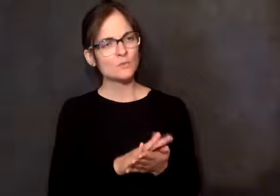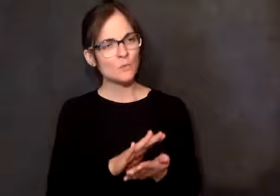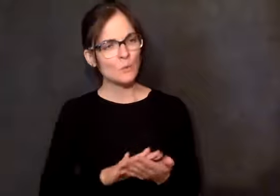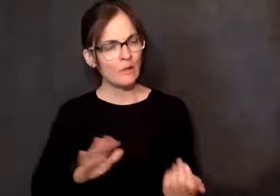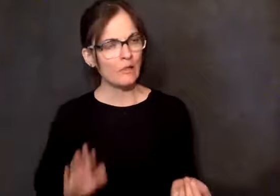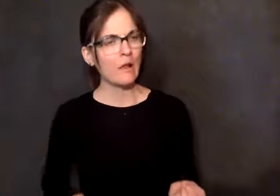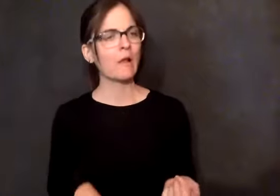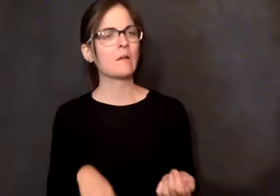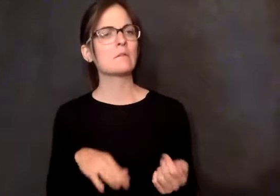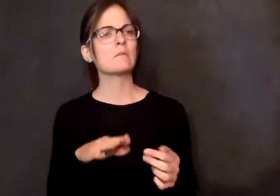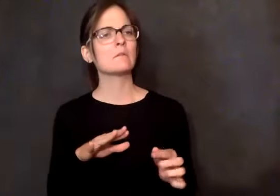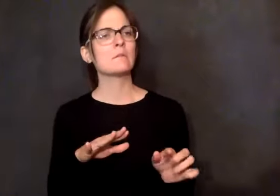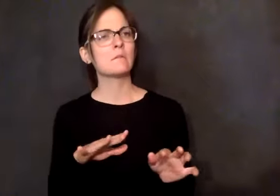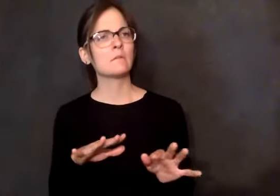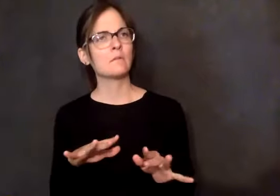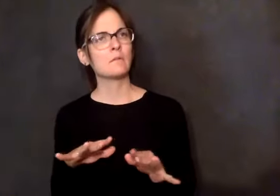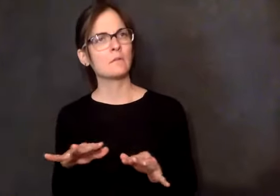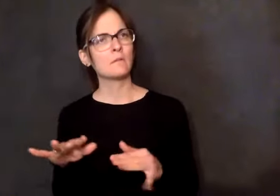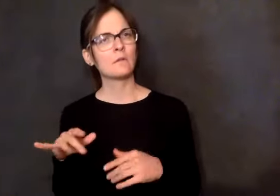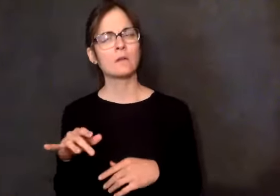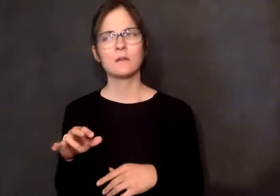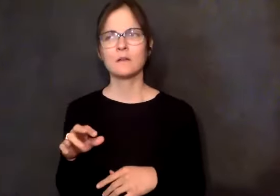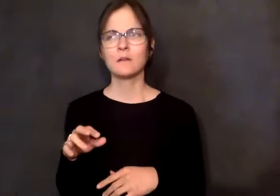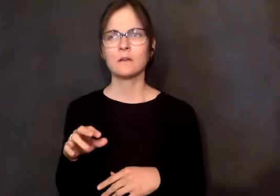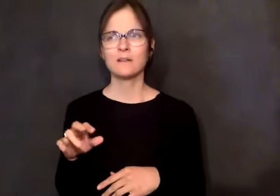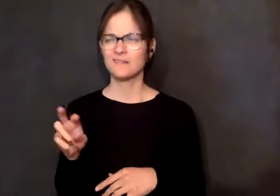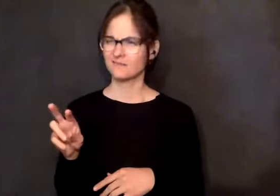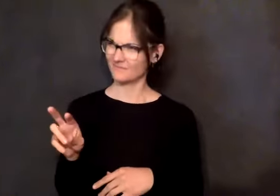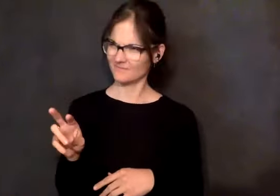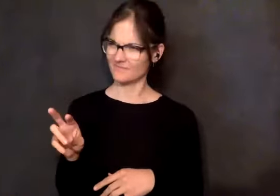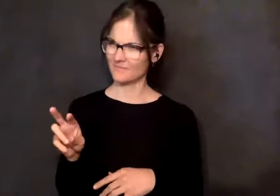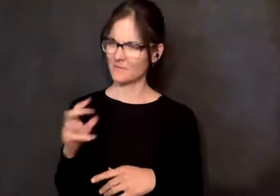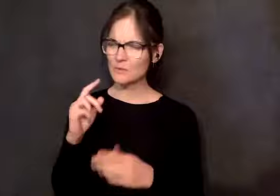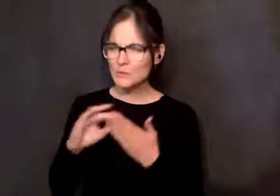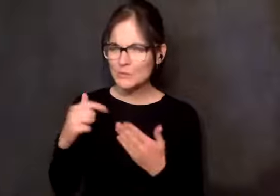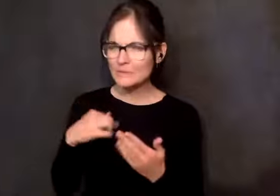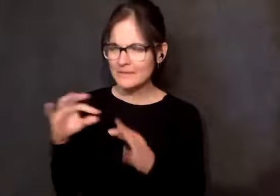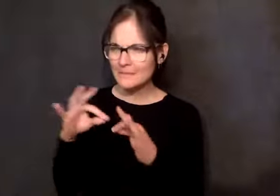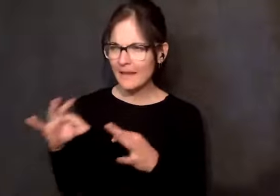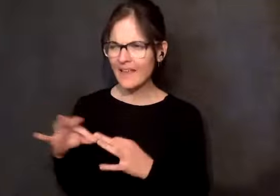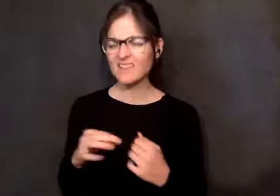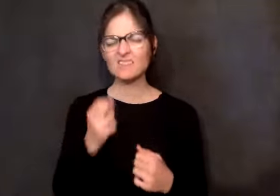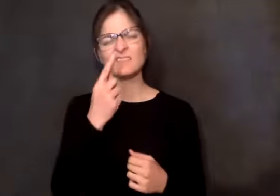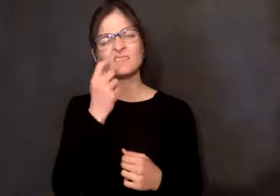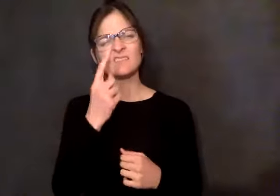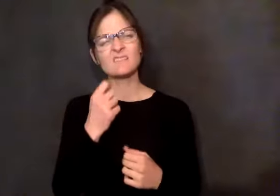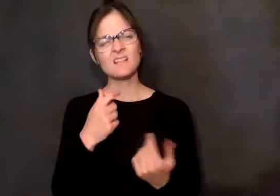said, oh, I've got this kid that starts the class without me. He said, and I said, is that what they're paying you to do?